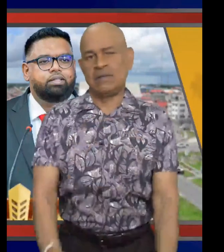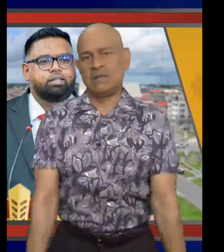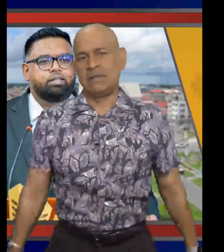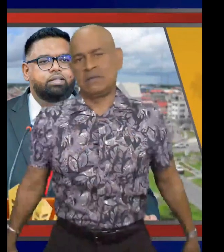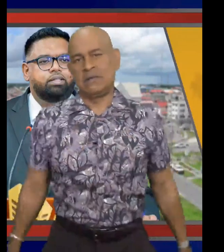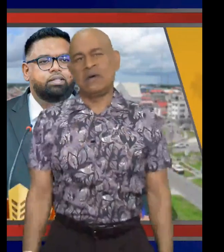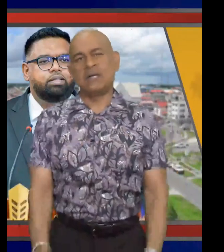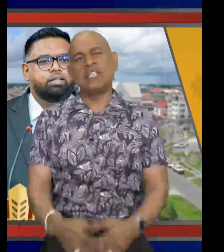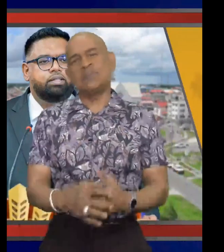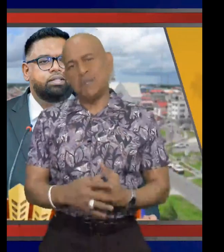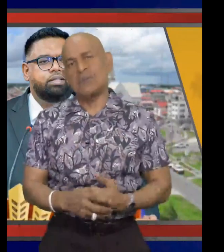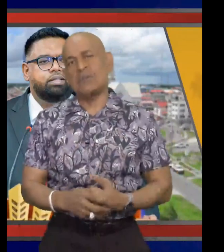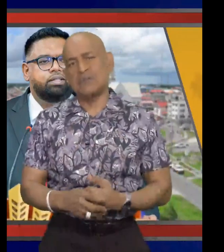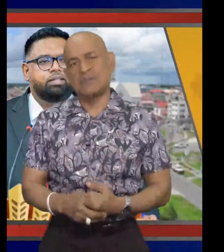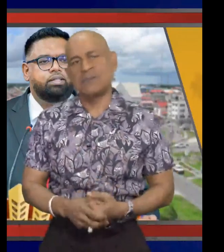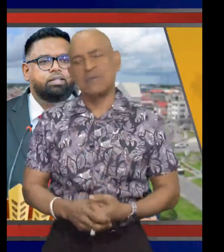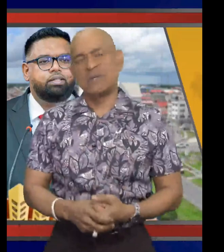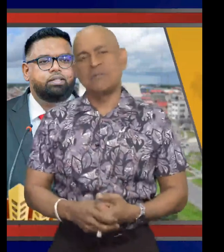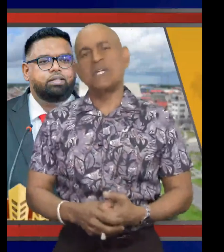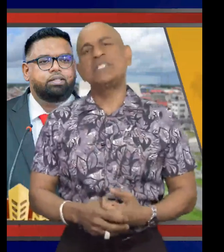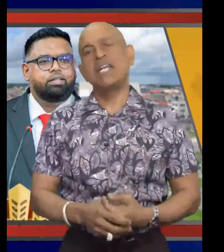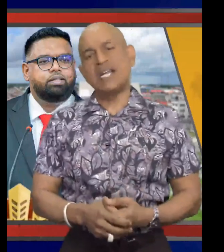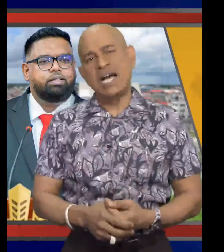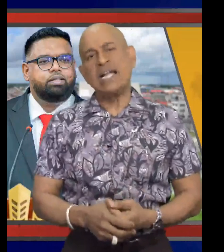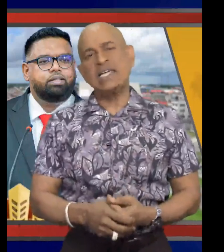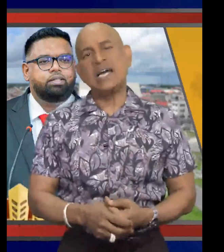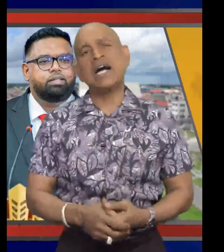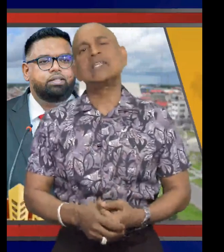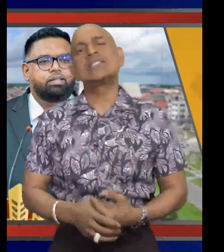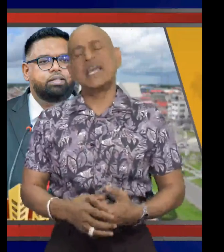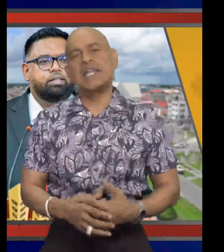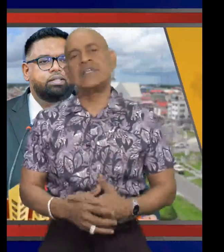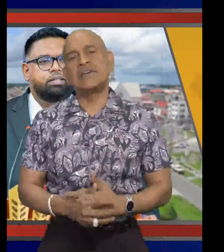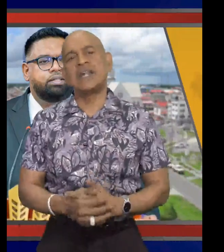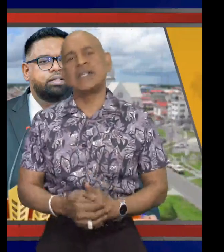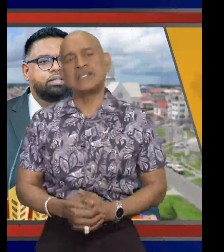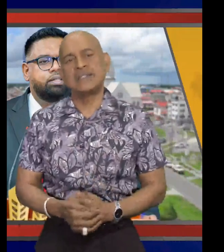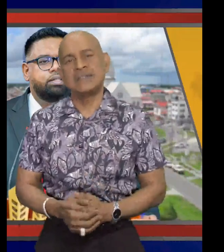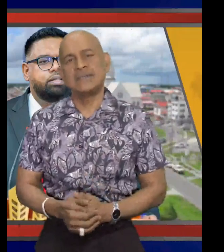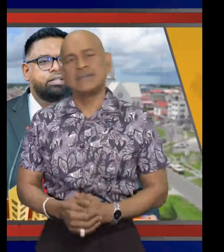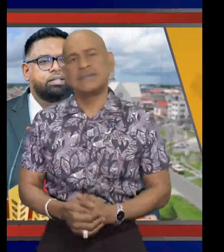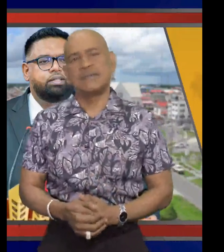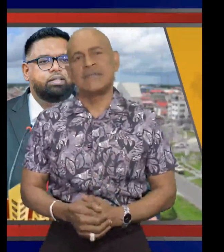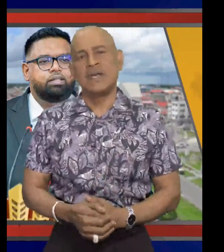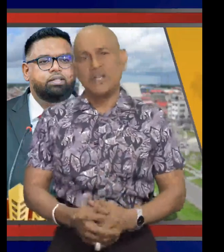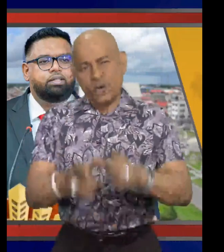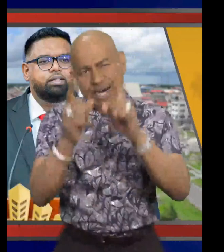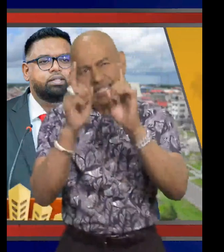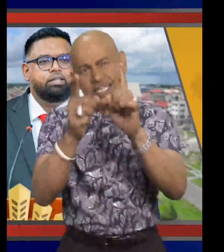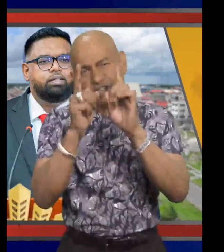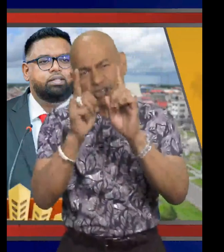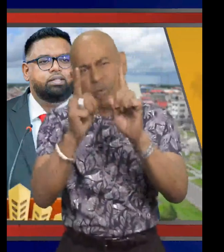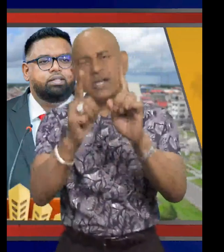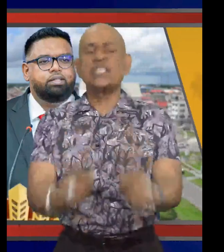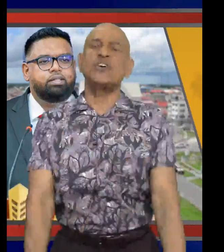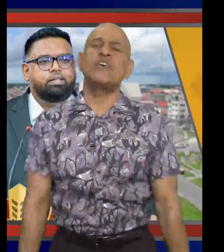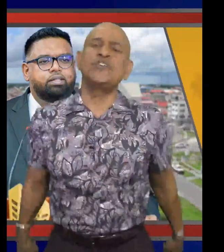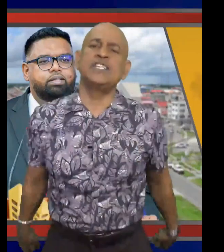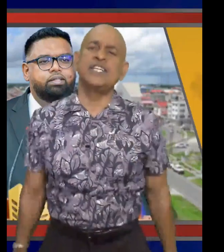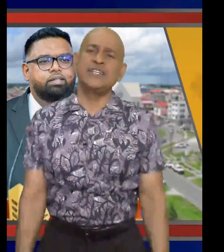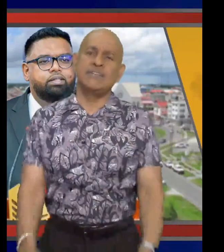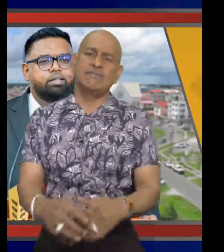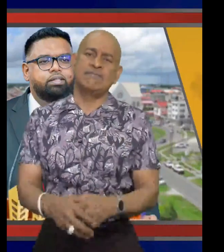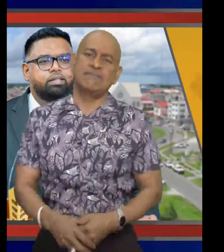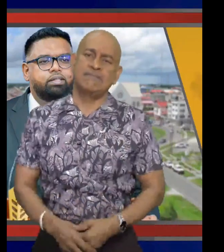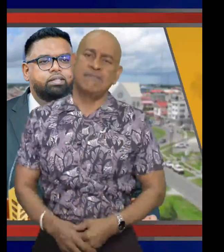on these people. President Ali gone silent or not. You guys see the trouble this